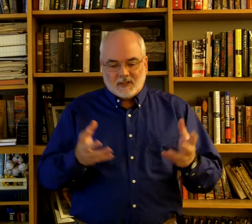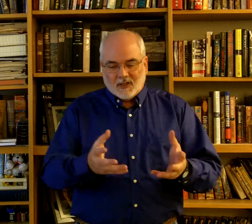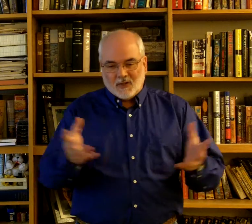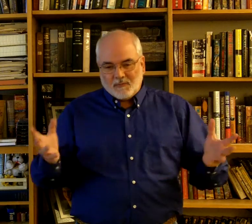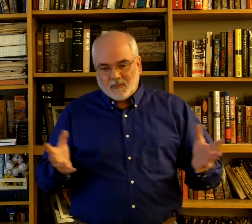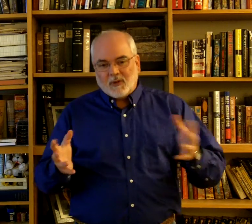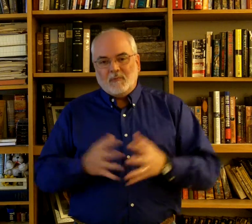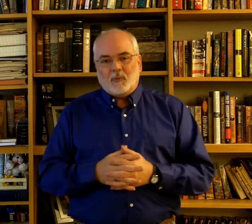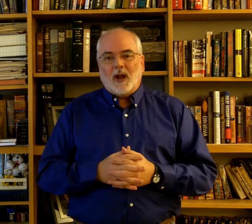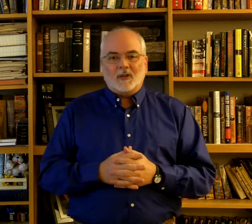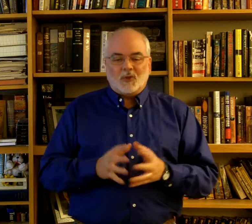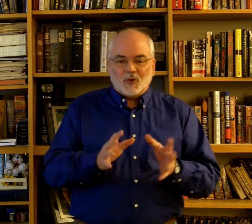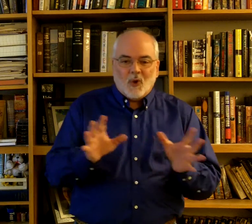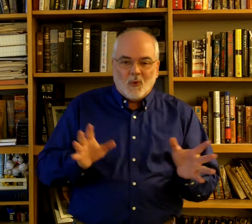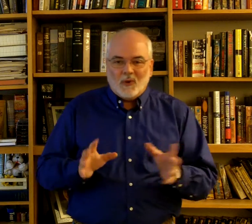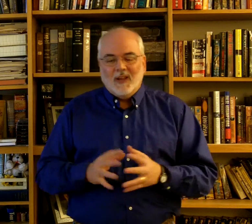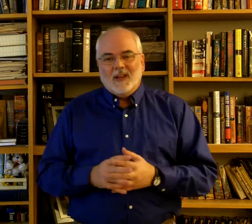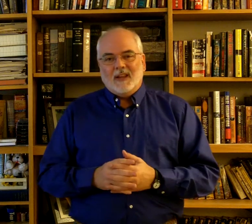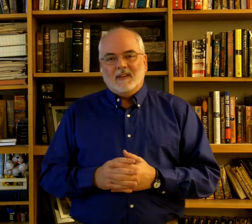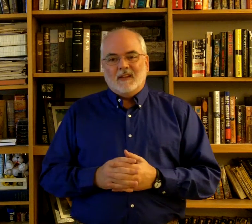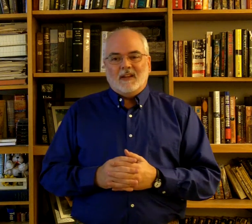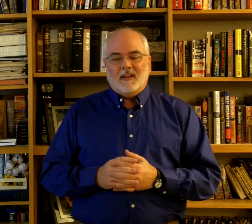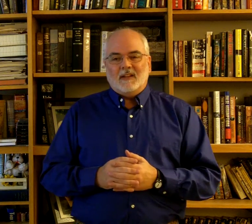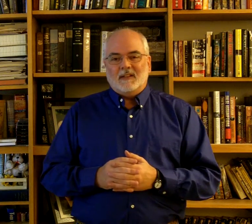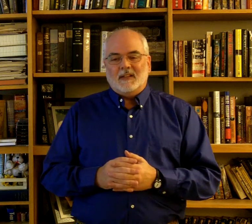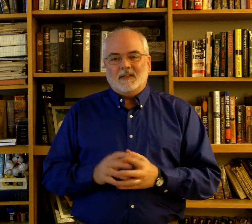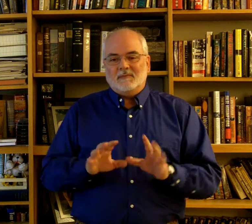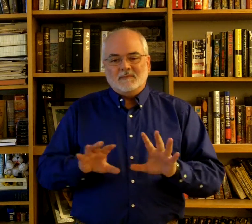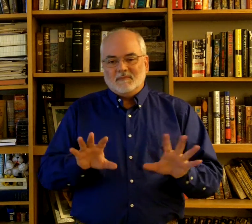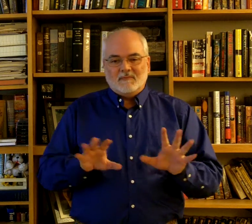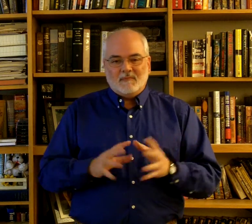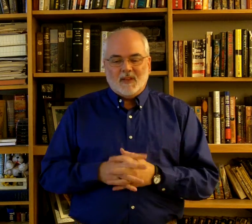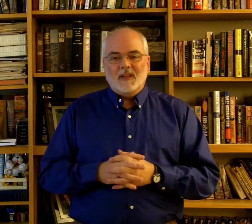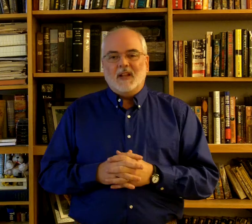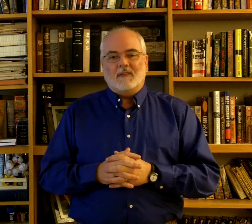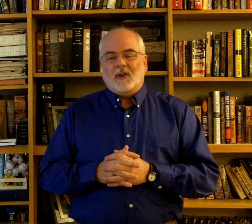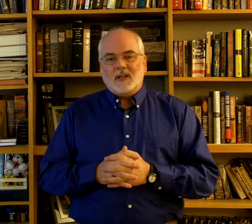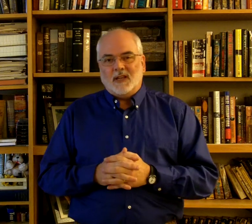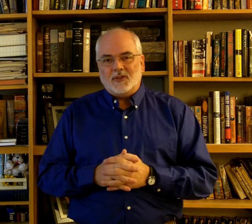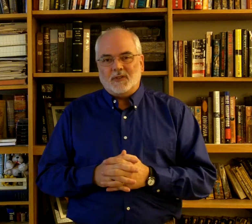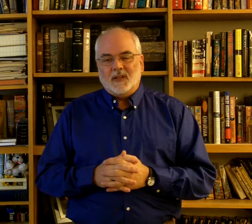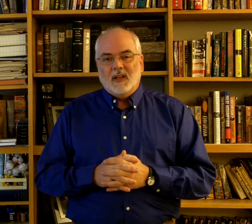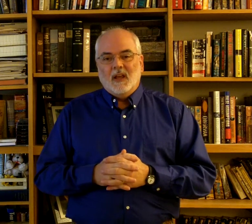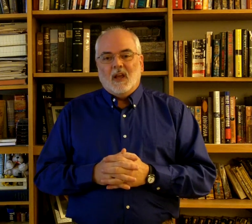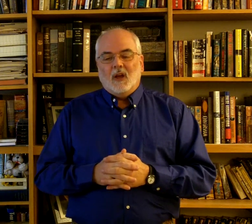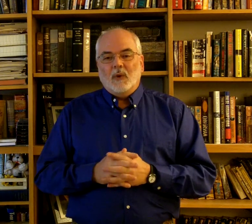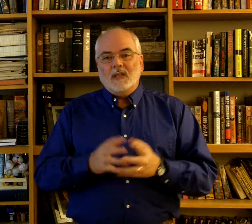practiced or shown in the various sessions. We as